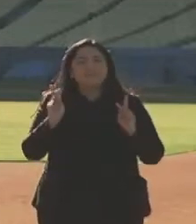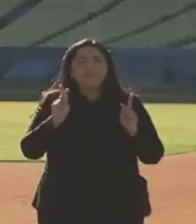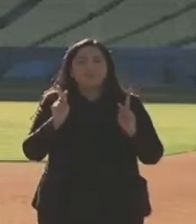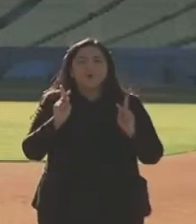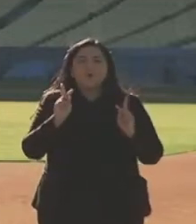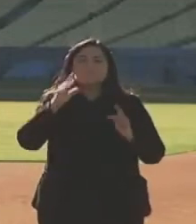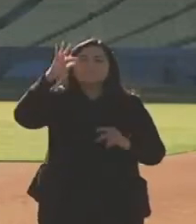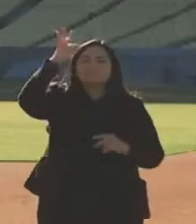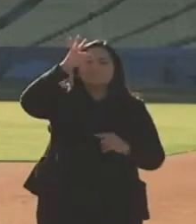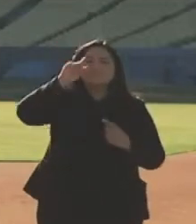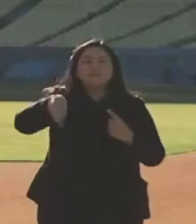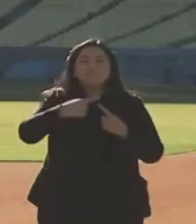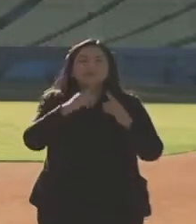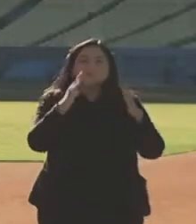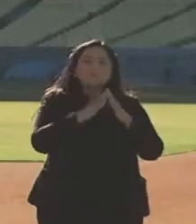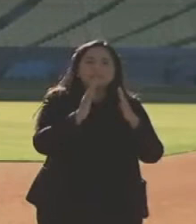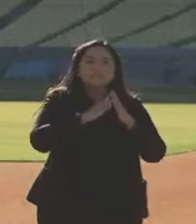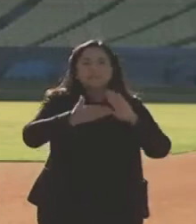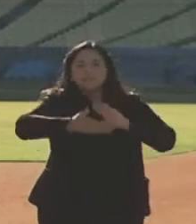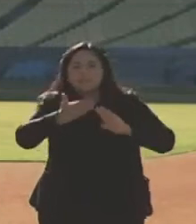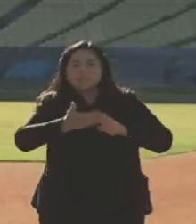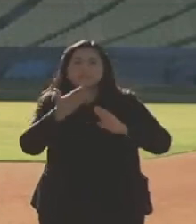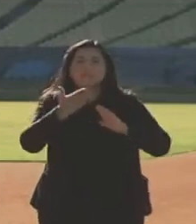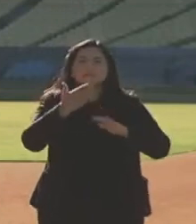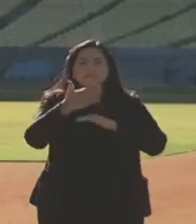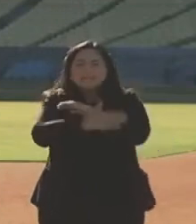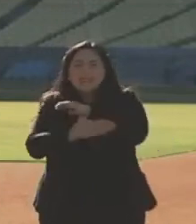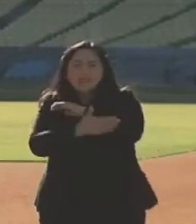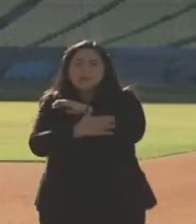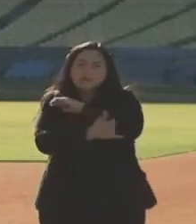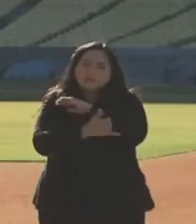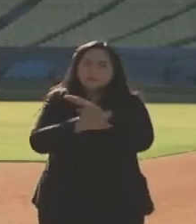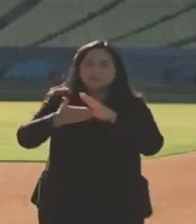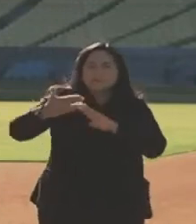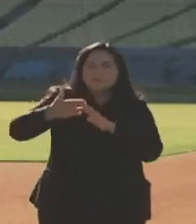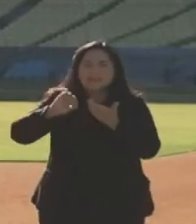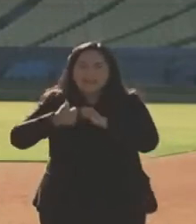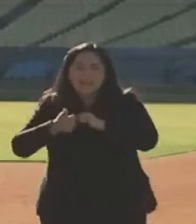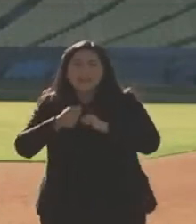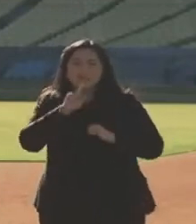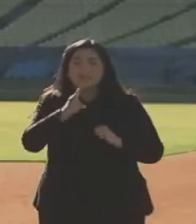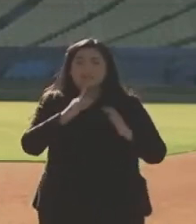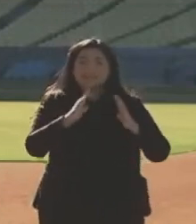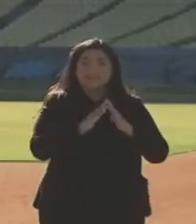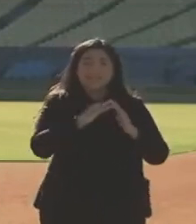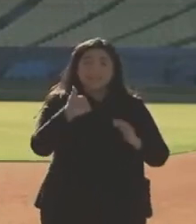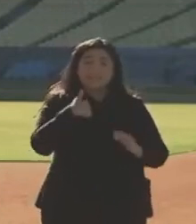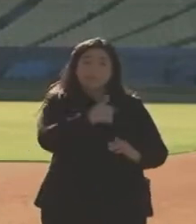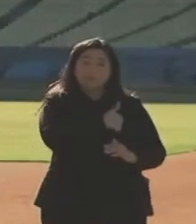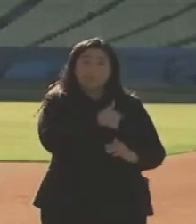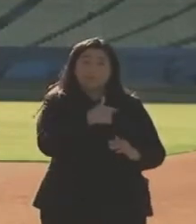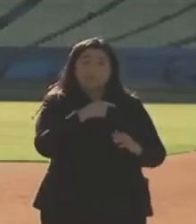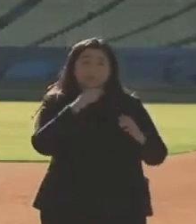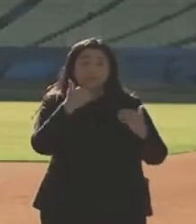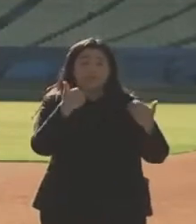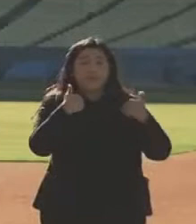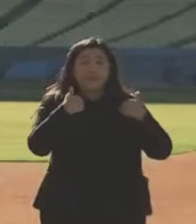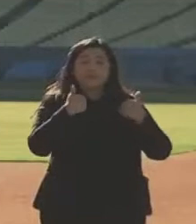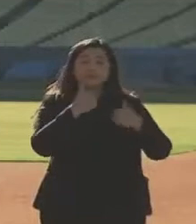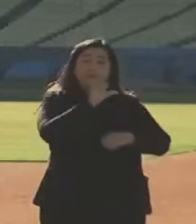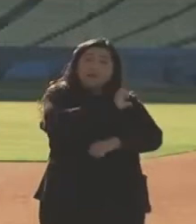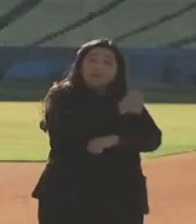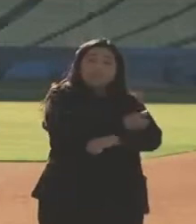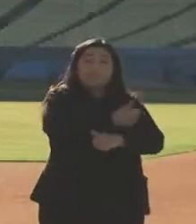works and the way the county works. The city actually has no authority over health care. And I say that